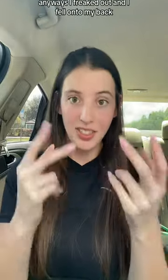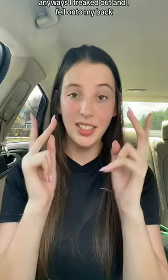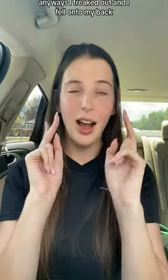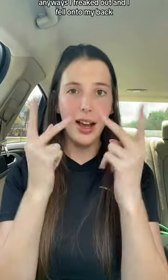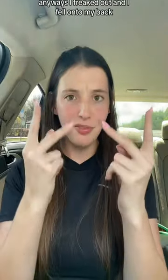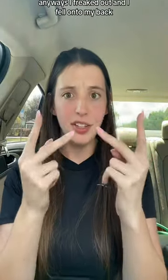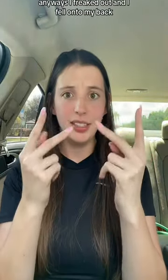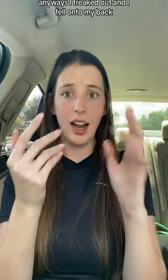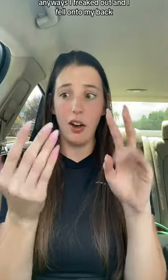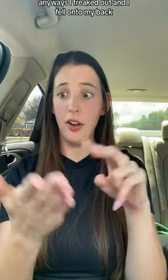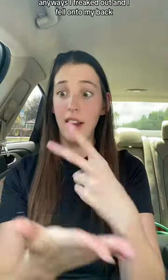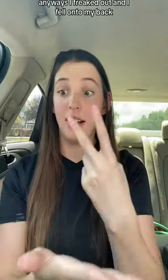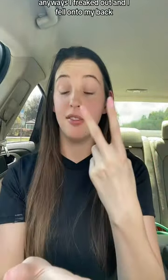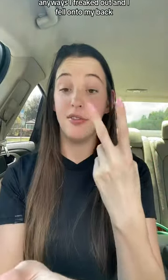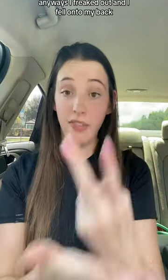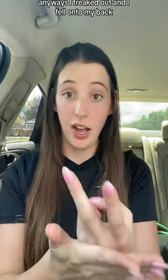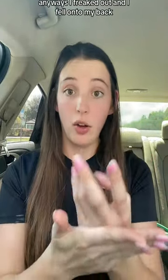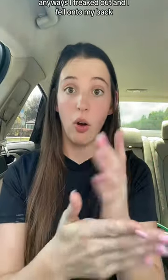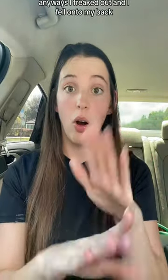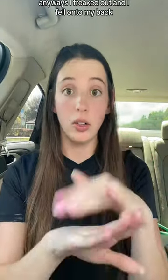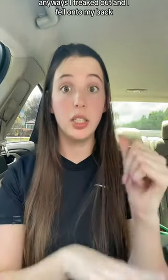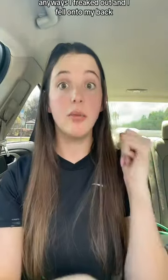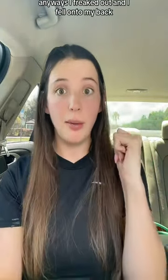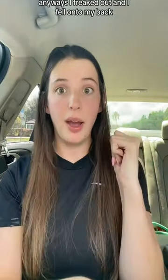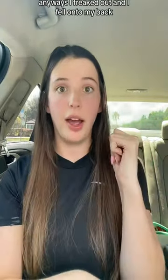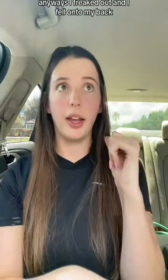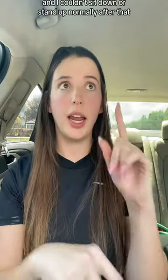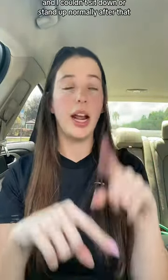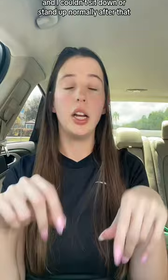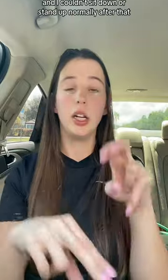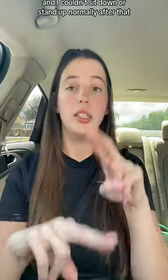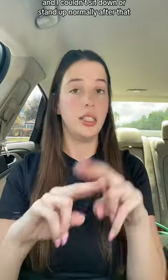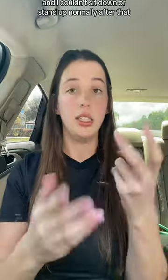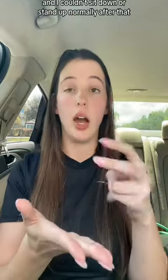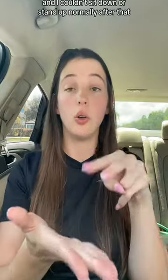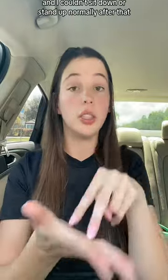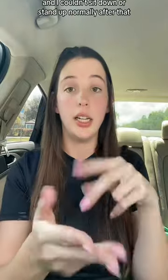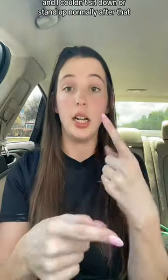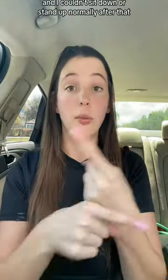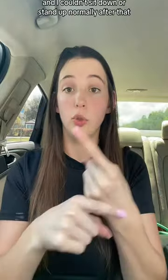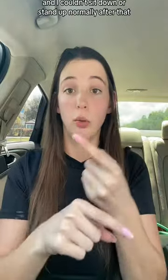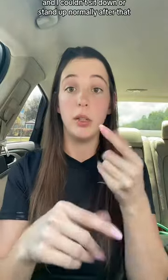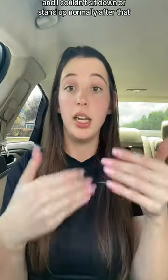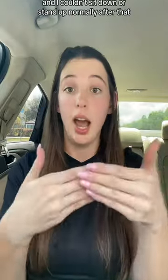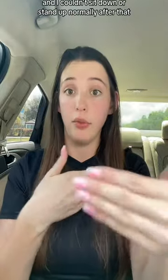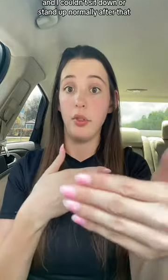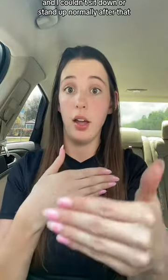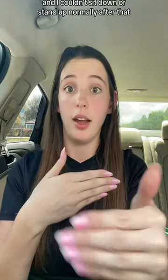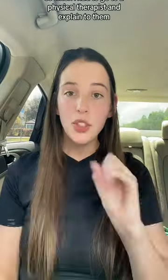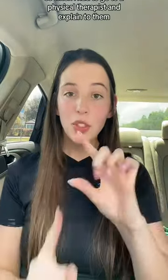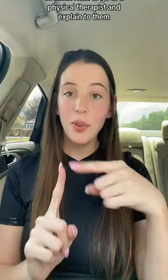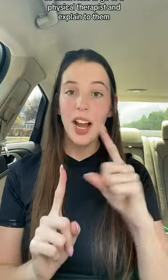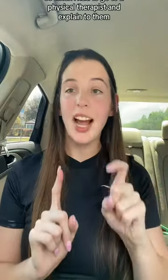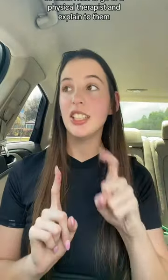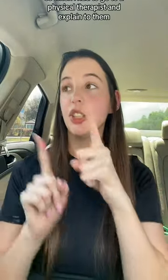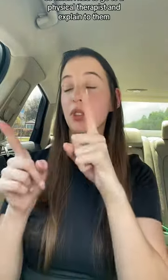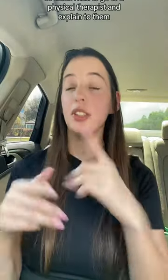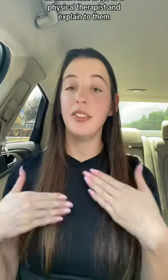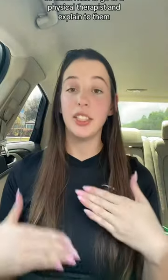I freaked out and I fell onto my back and I couldn't sit down or stand up normally after that. So when I had to go to a physical